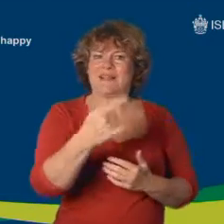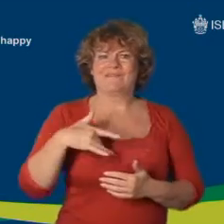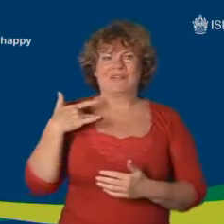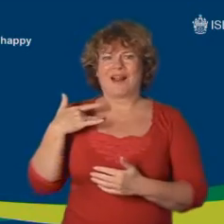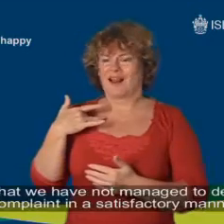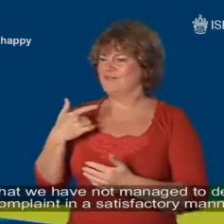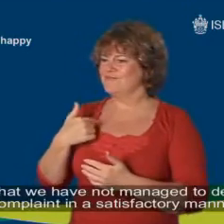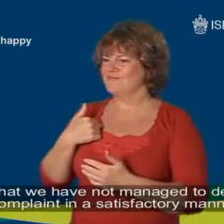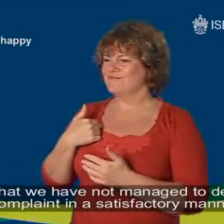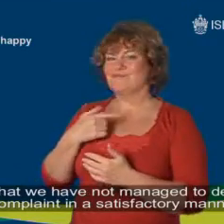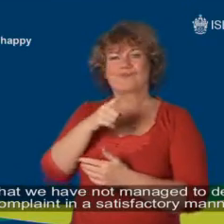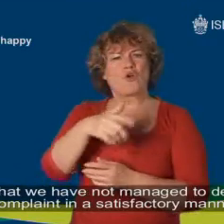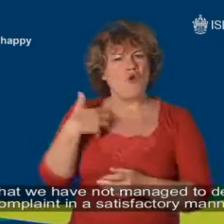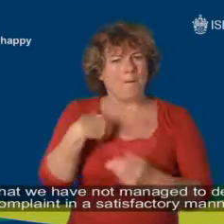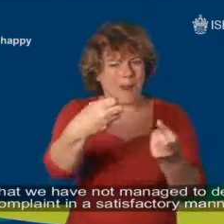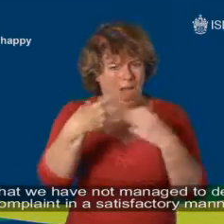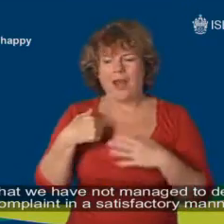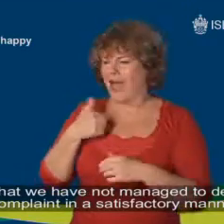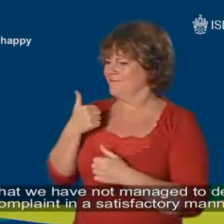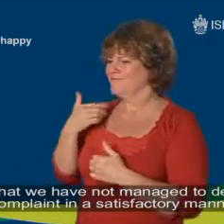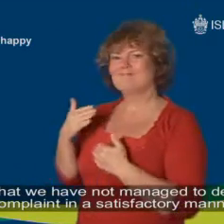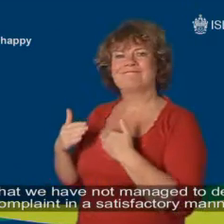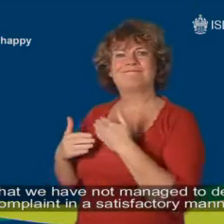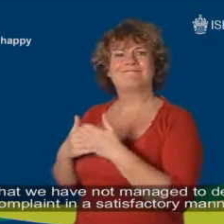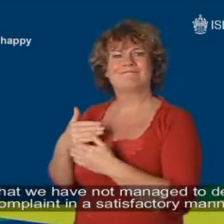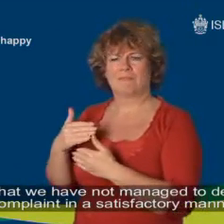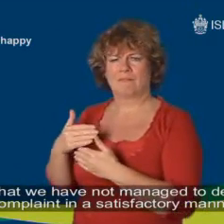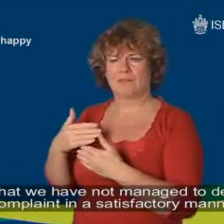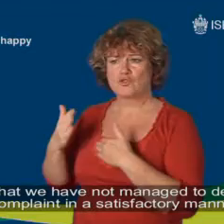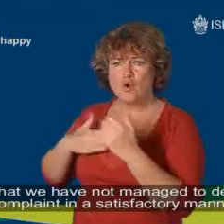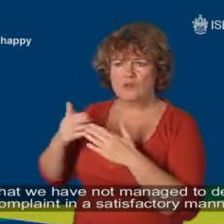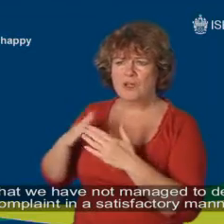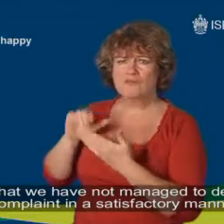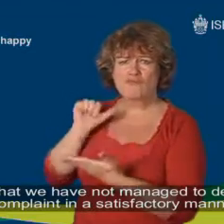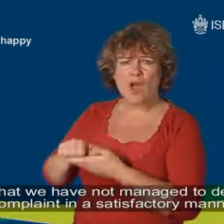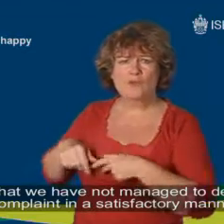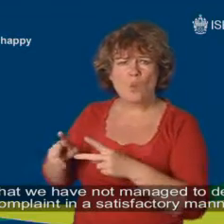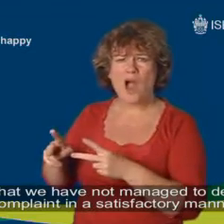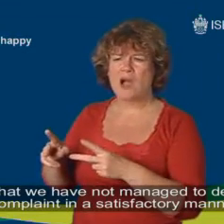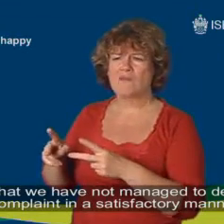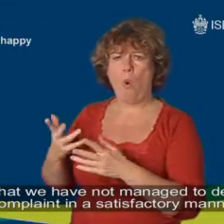If you feel that we have not managed to deal with your complaint in a satisfactory manner,